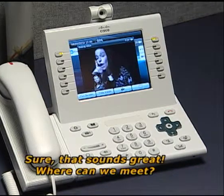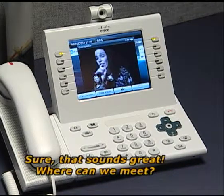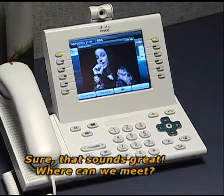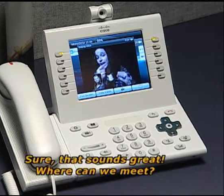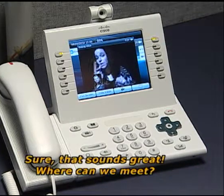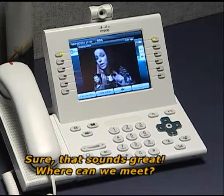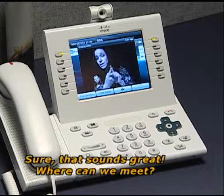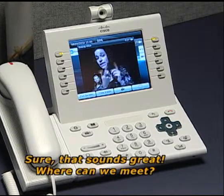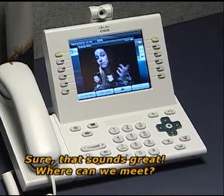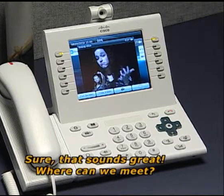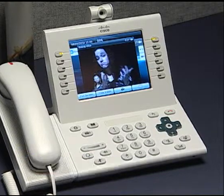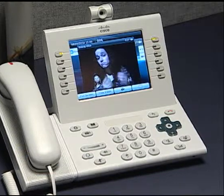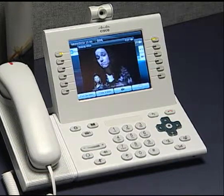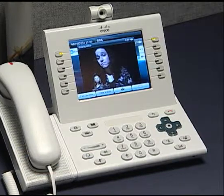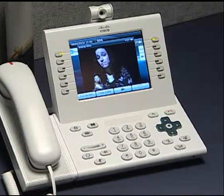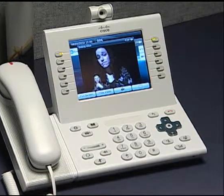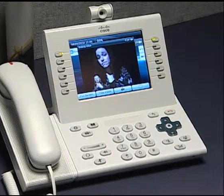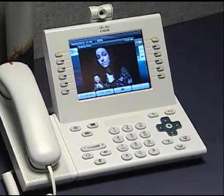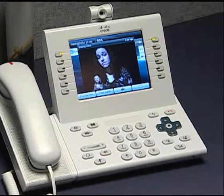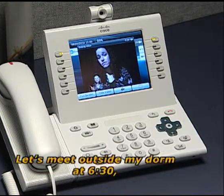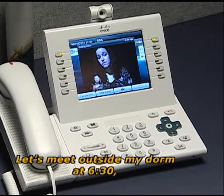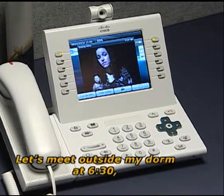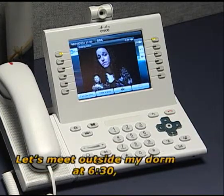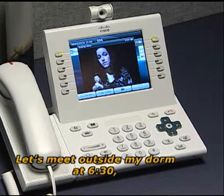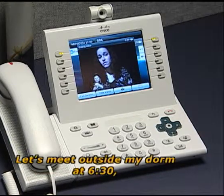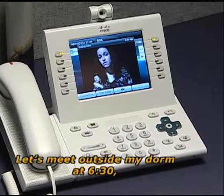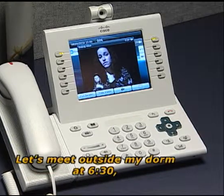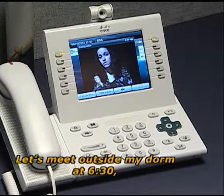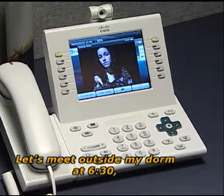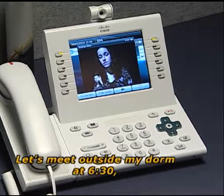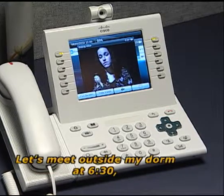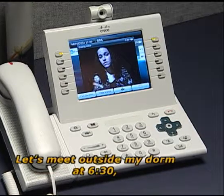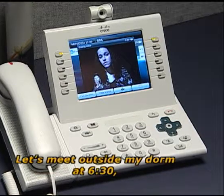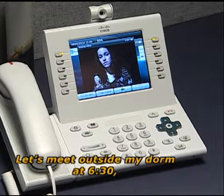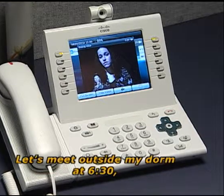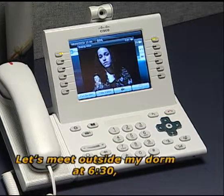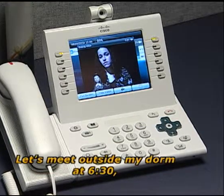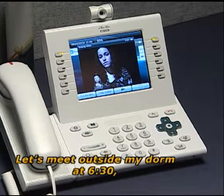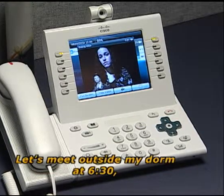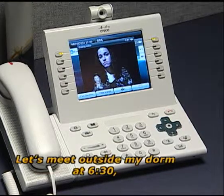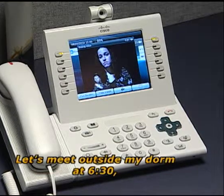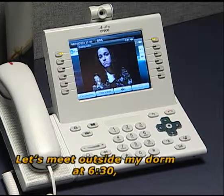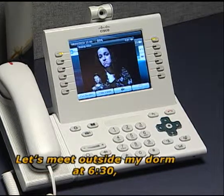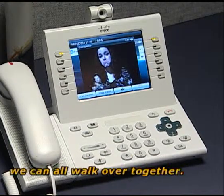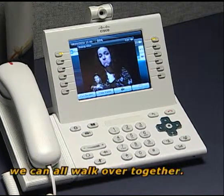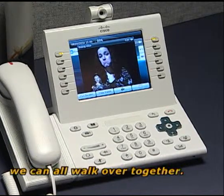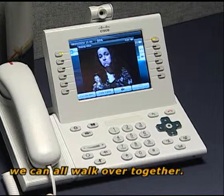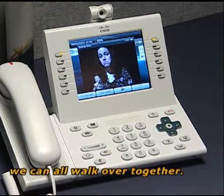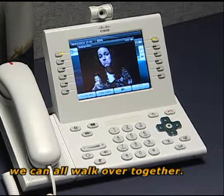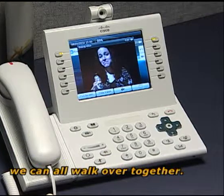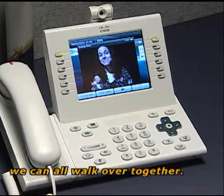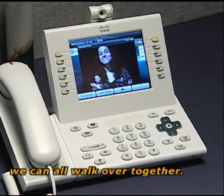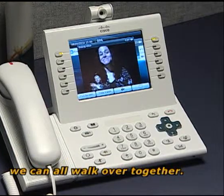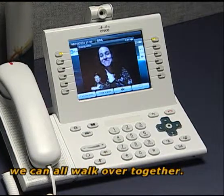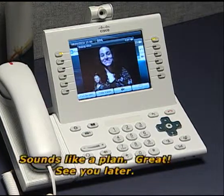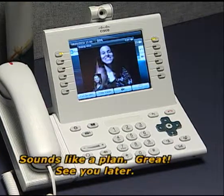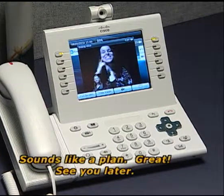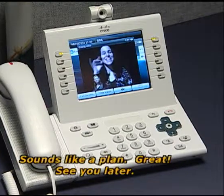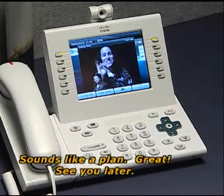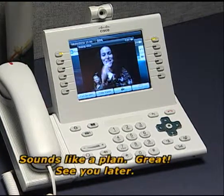Where can we meet? Let's meet outside my dorm around 6.30. Then we can walk over together. Sounds